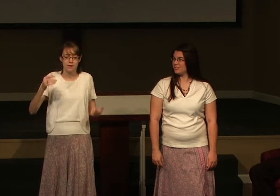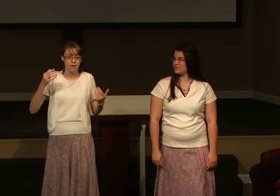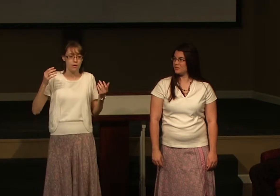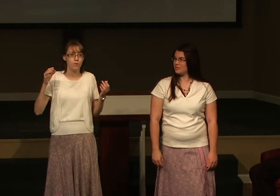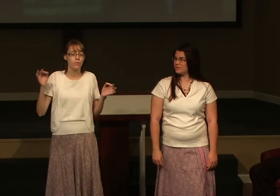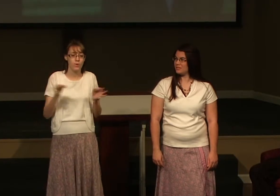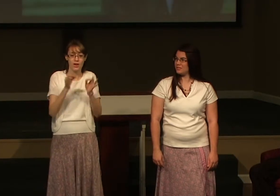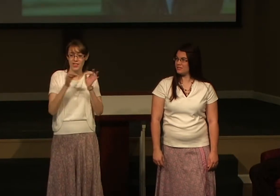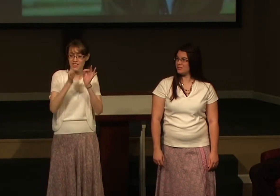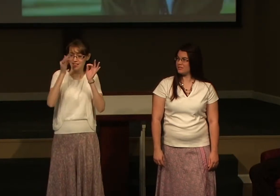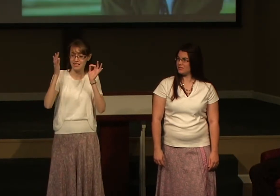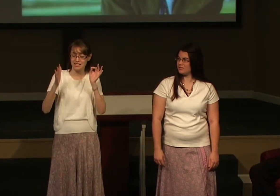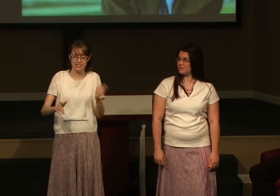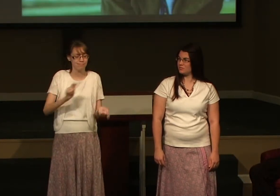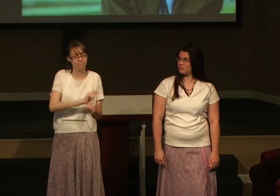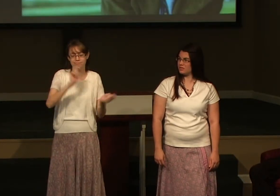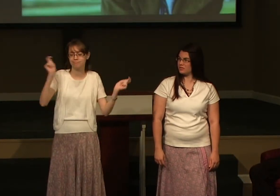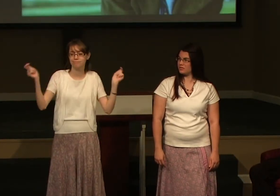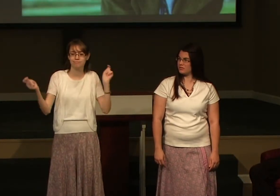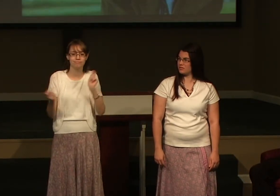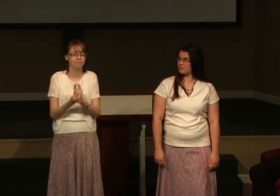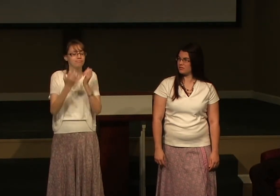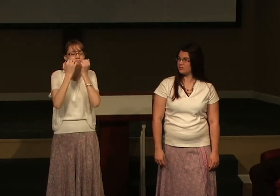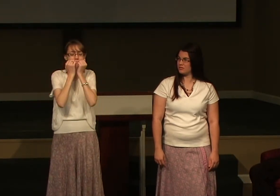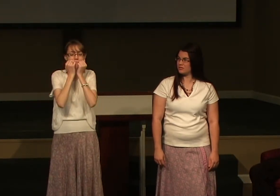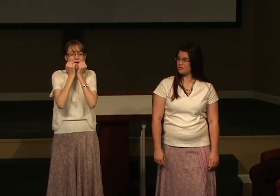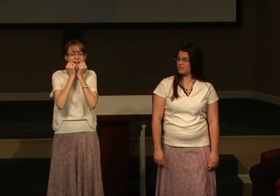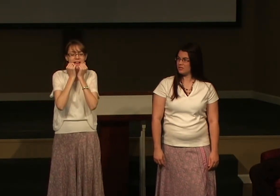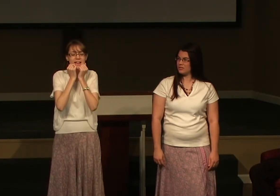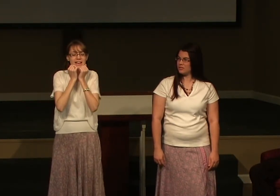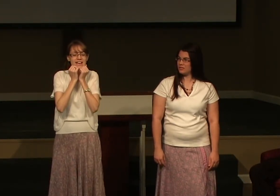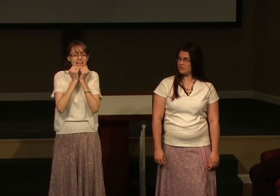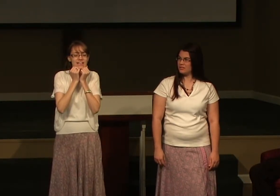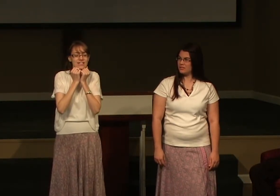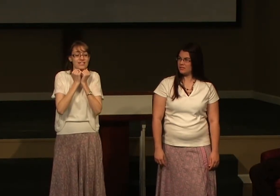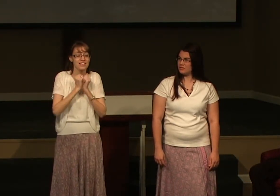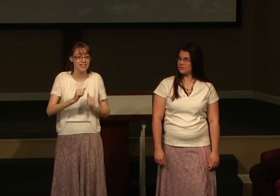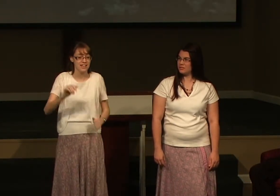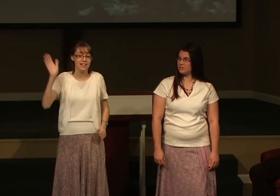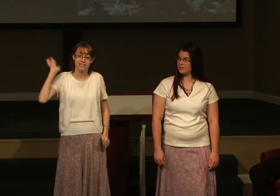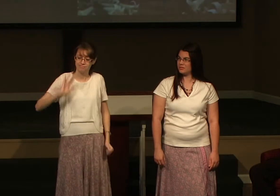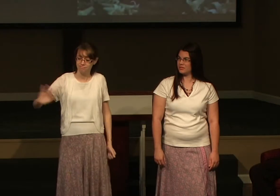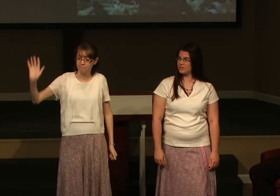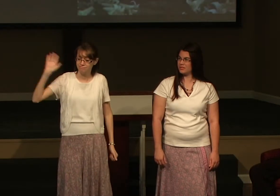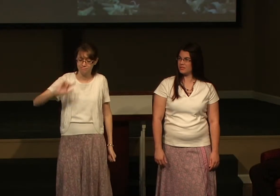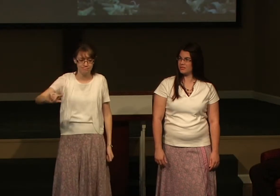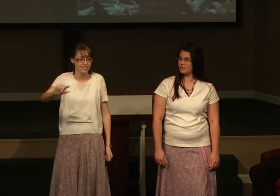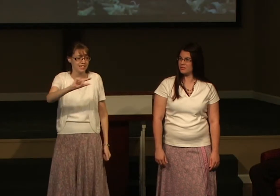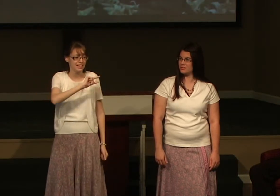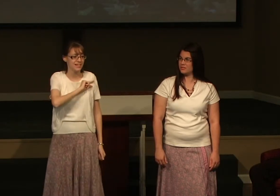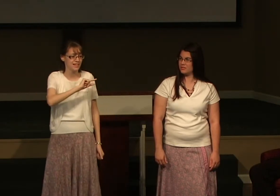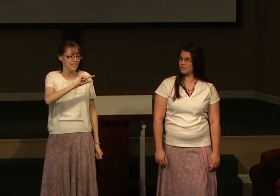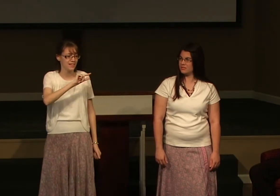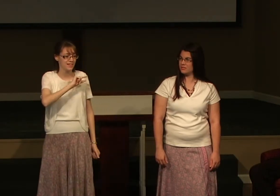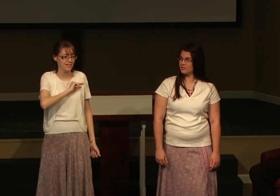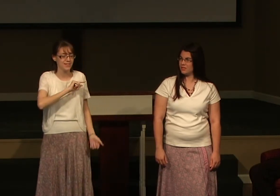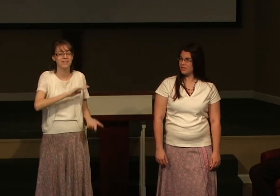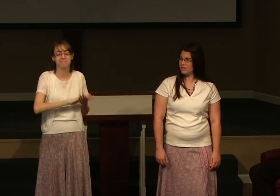change worthless in the precious, guilty to forgiven,